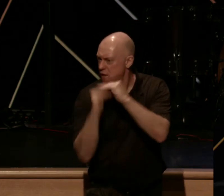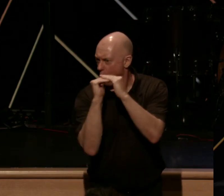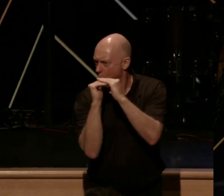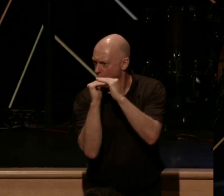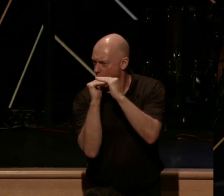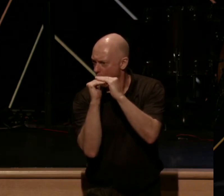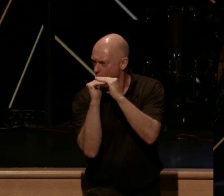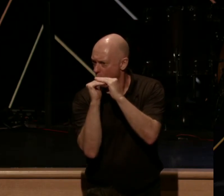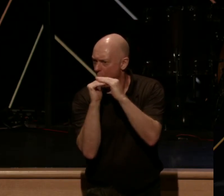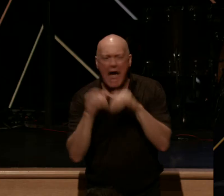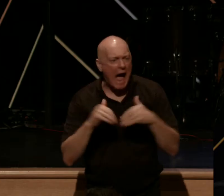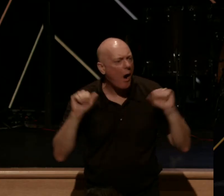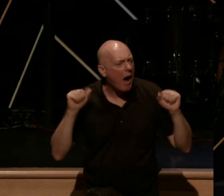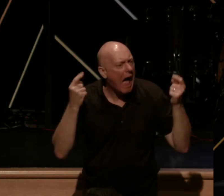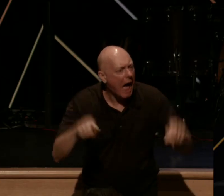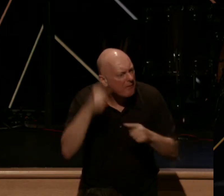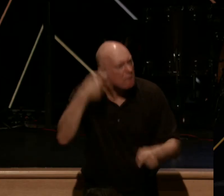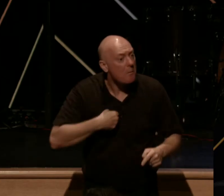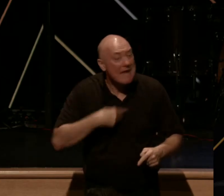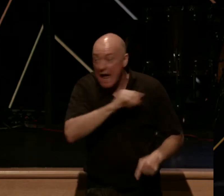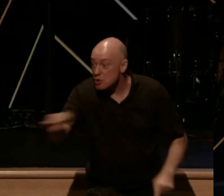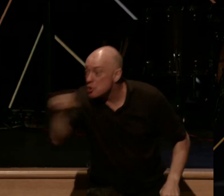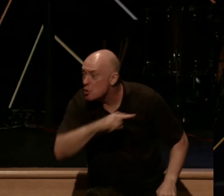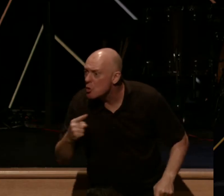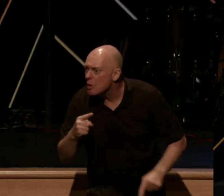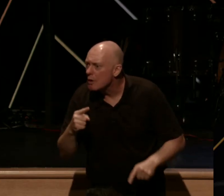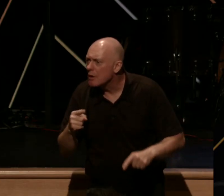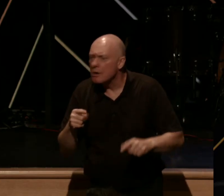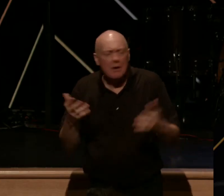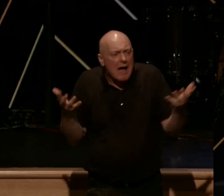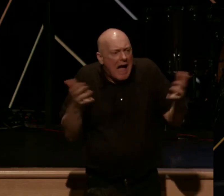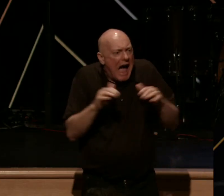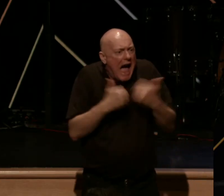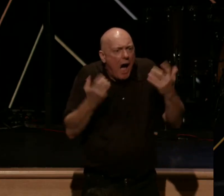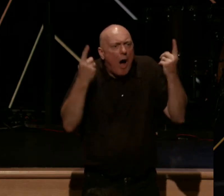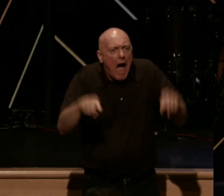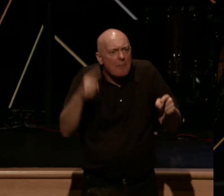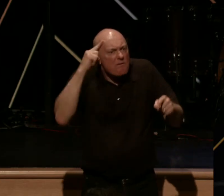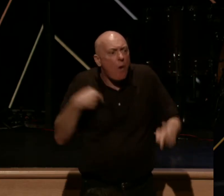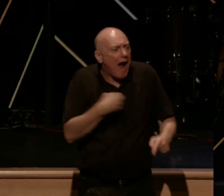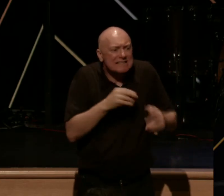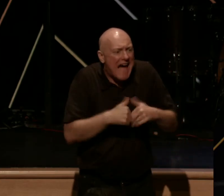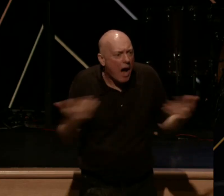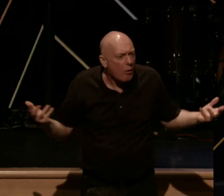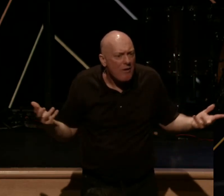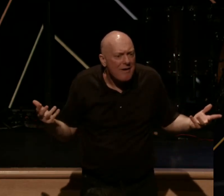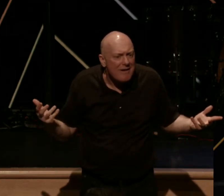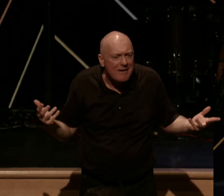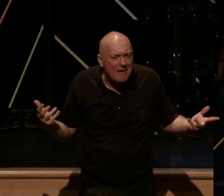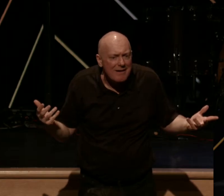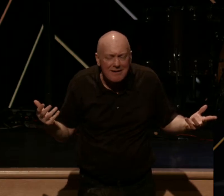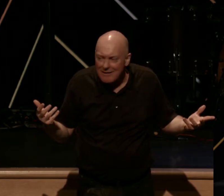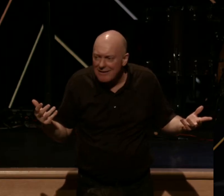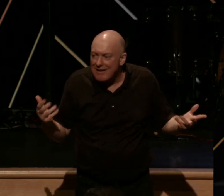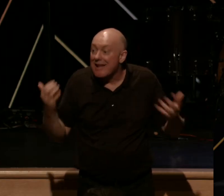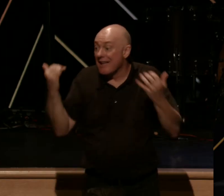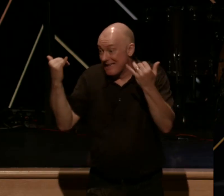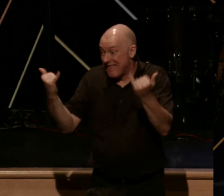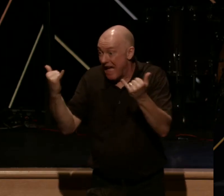How can that happen for me? How can that happen for you? How can that happen for us? Well, that leads us right into our first